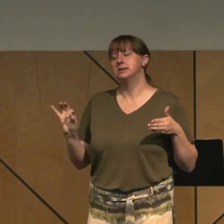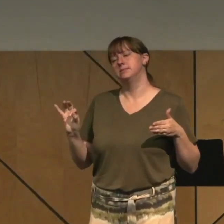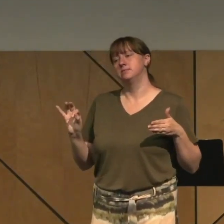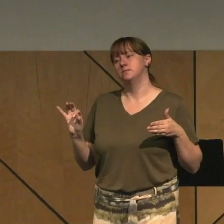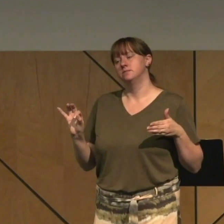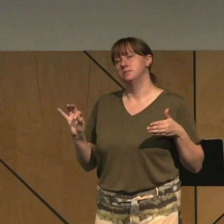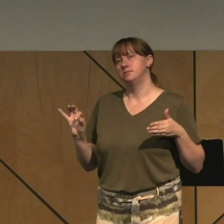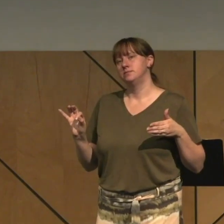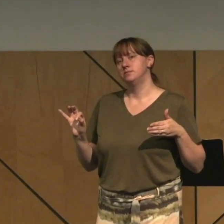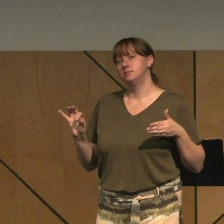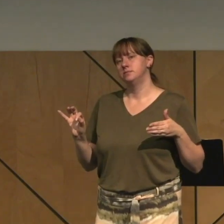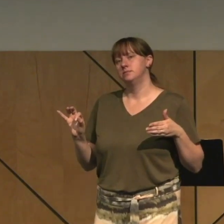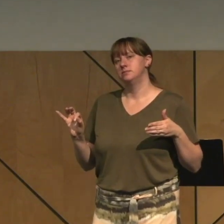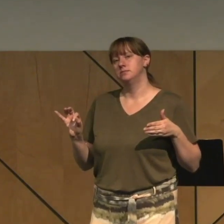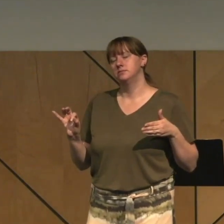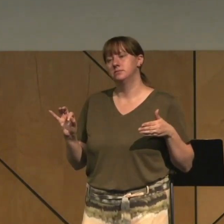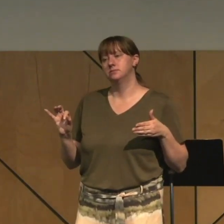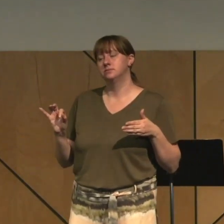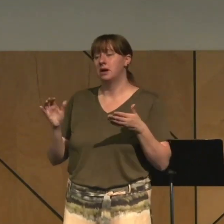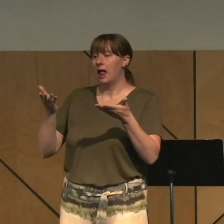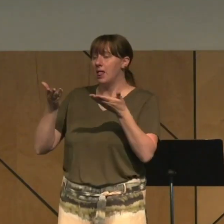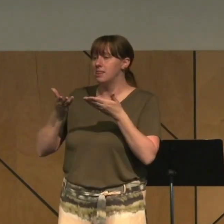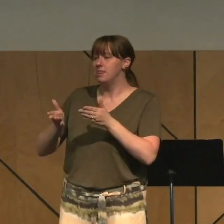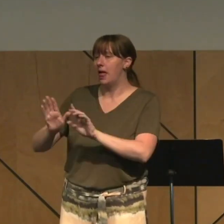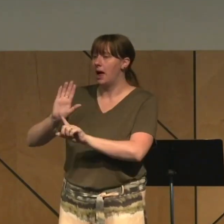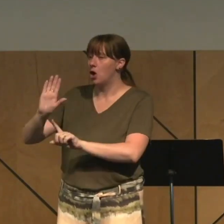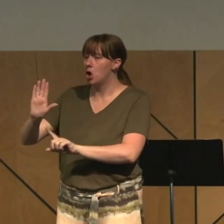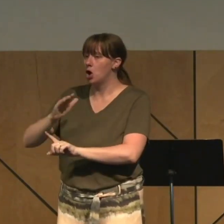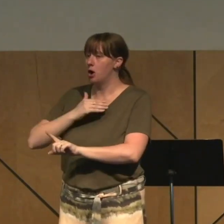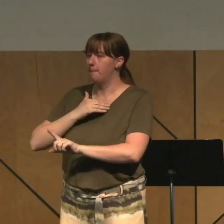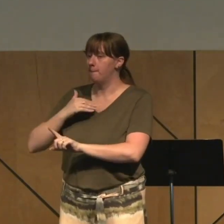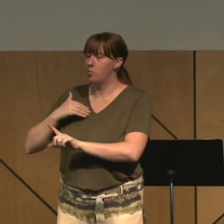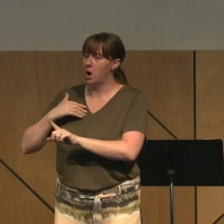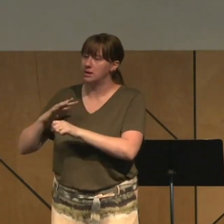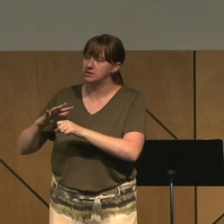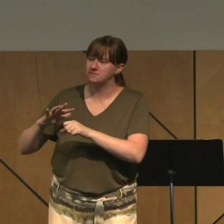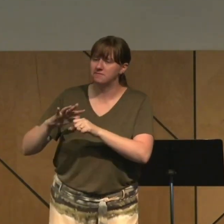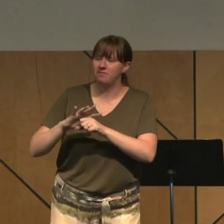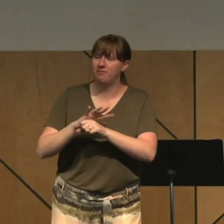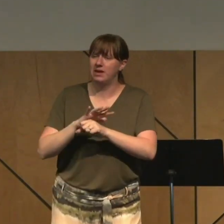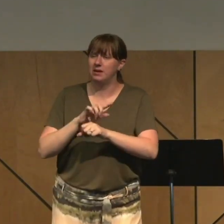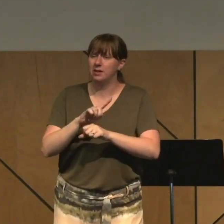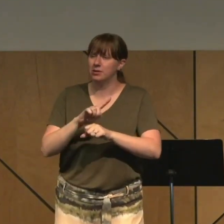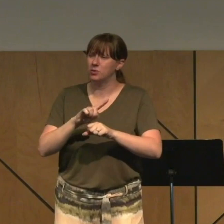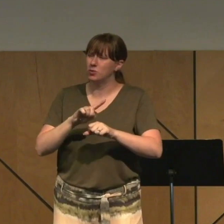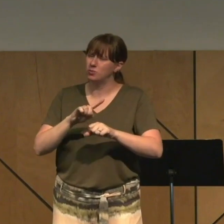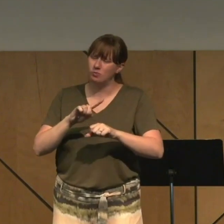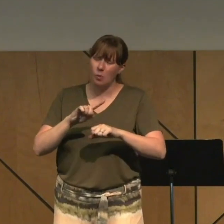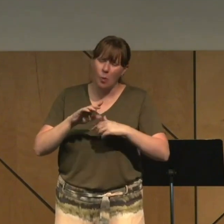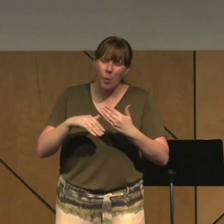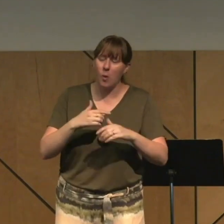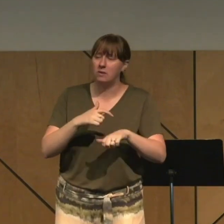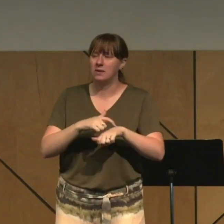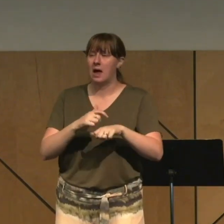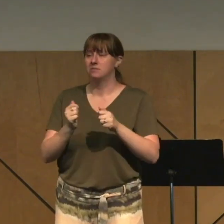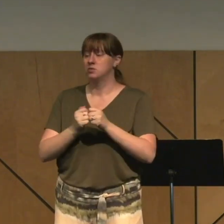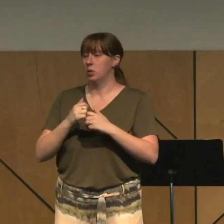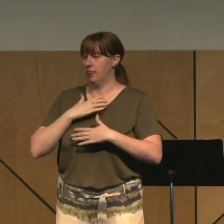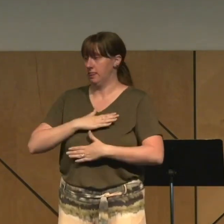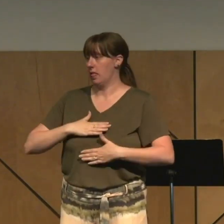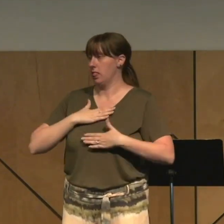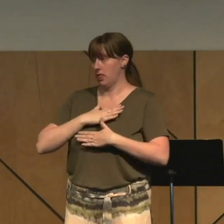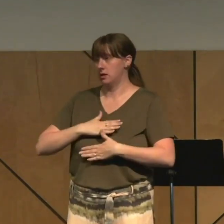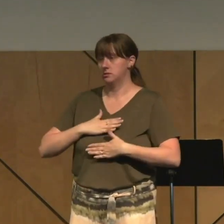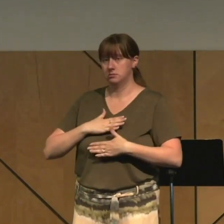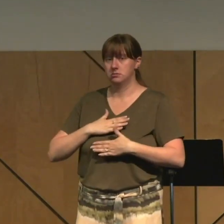end. Let her breast fill you at all times with delight. By now, I'm